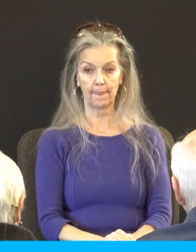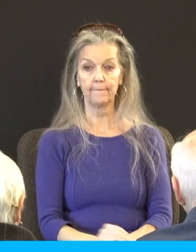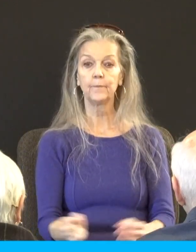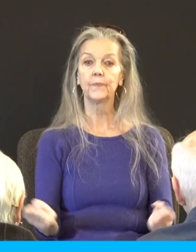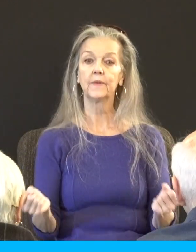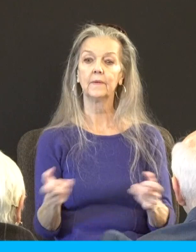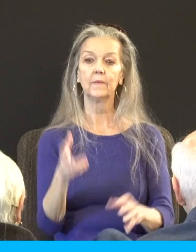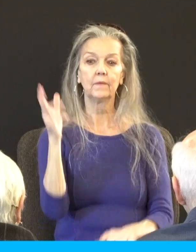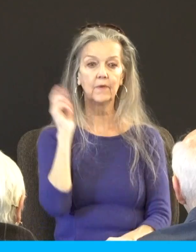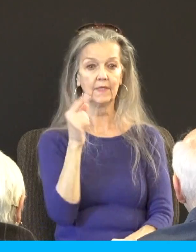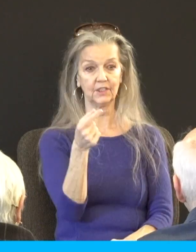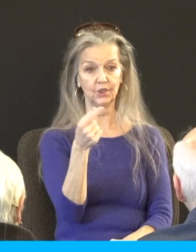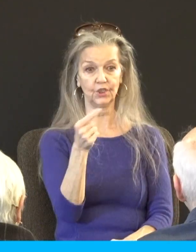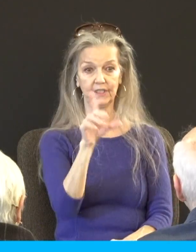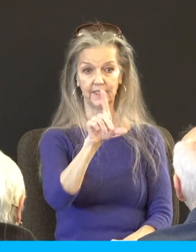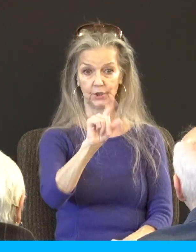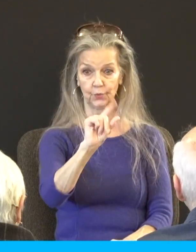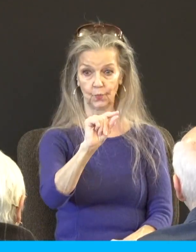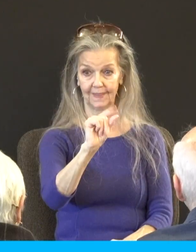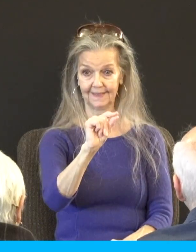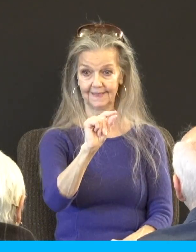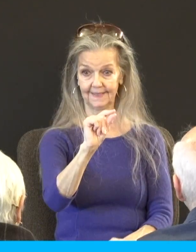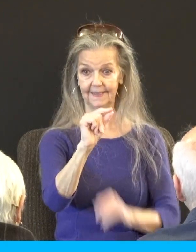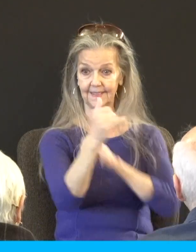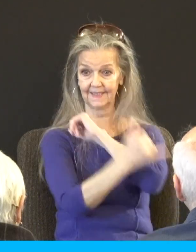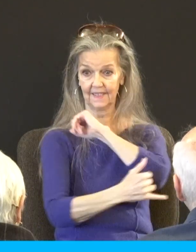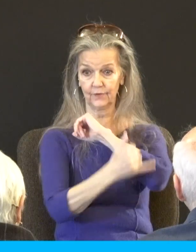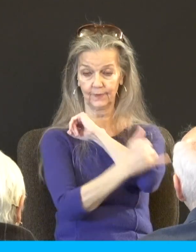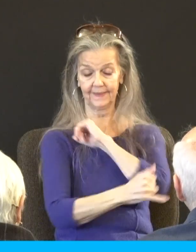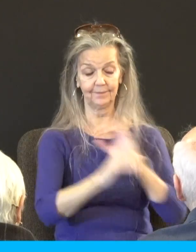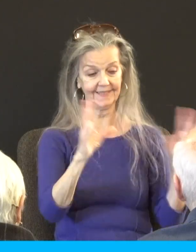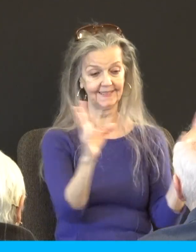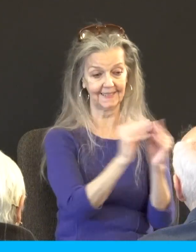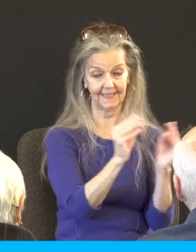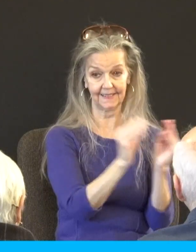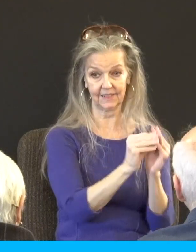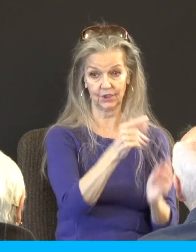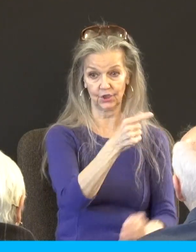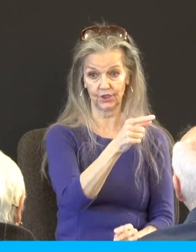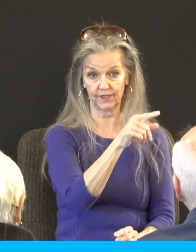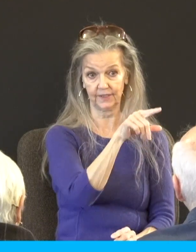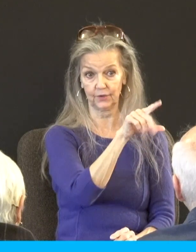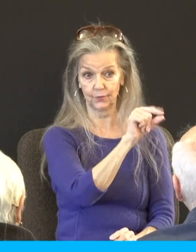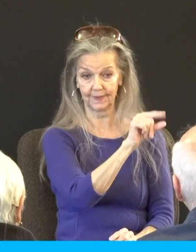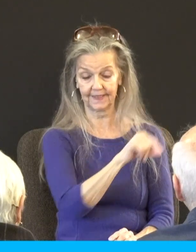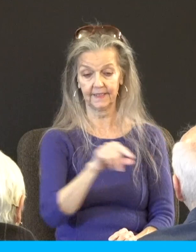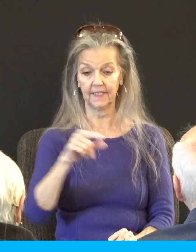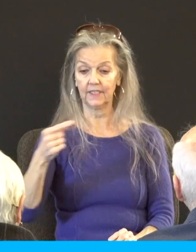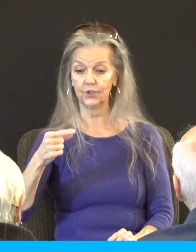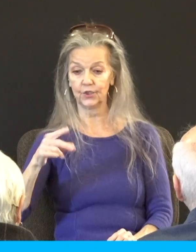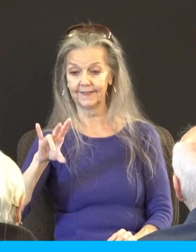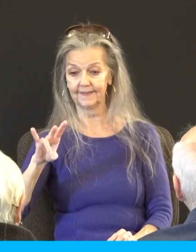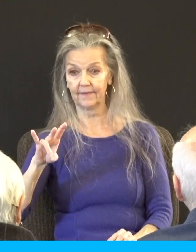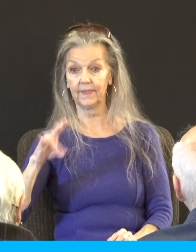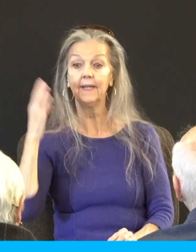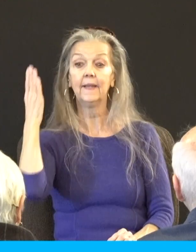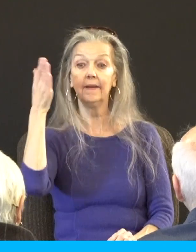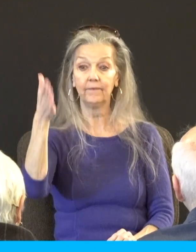G20? Okay, how many have heard of the G7? Okay, we're going to eventually see what will essentially be the G10.